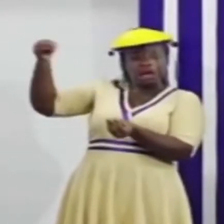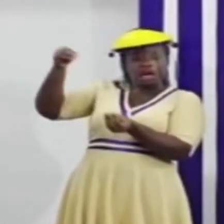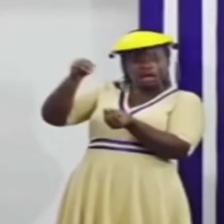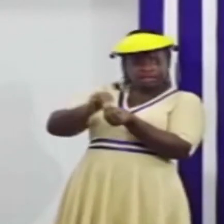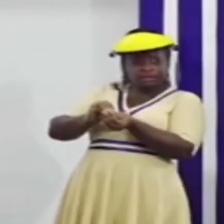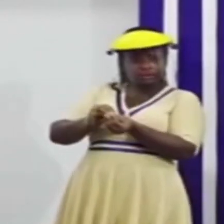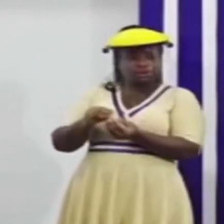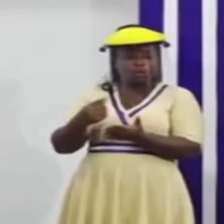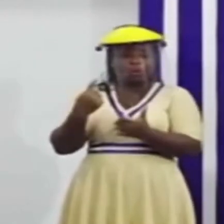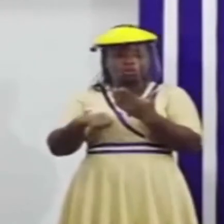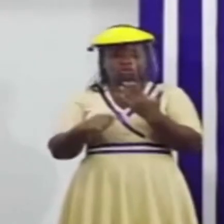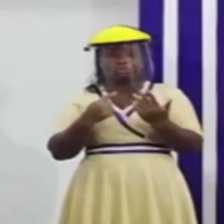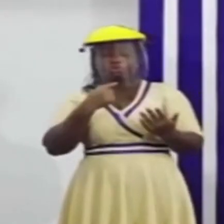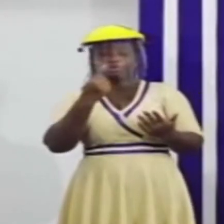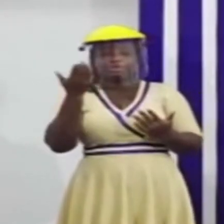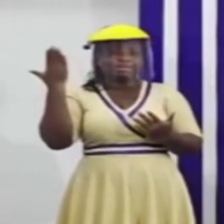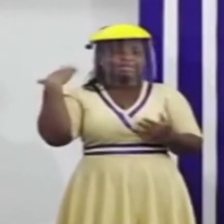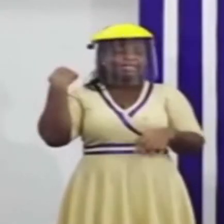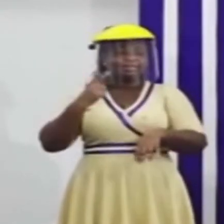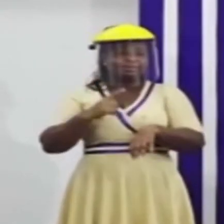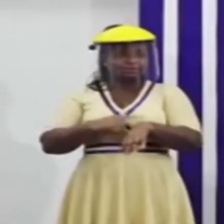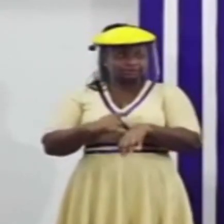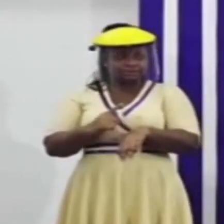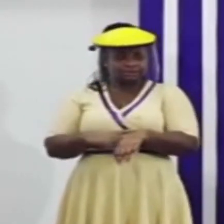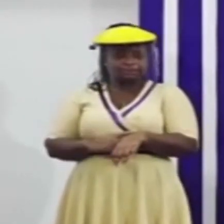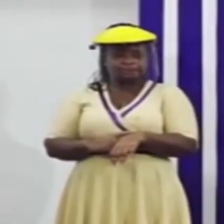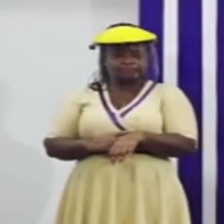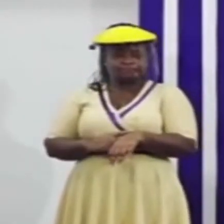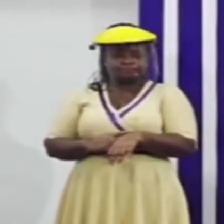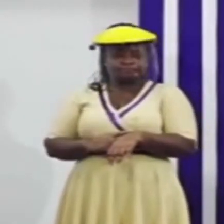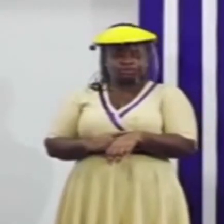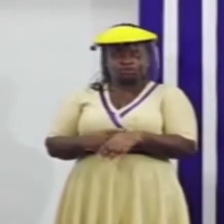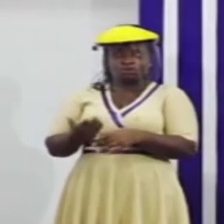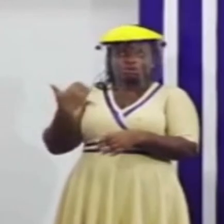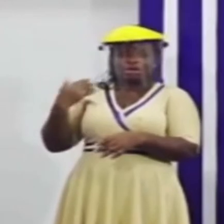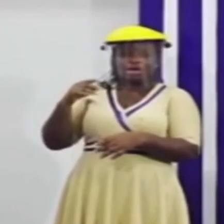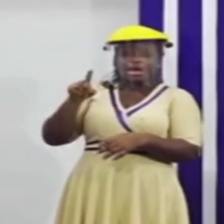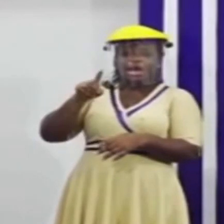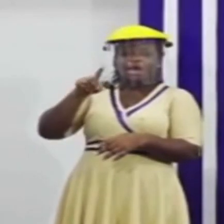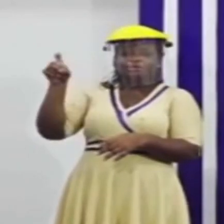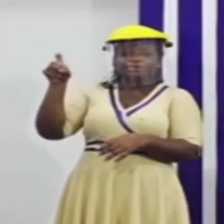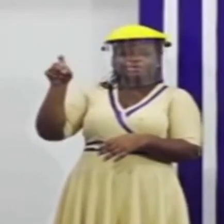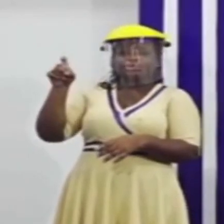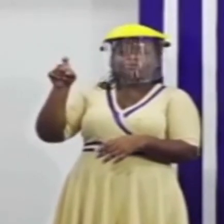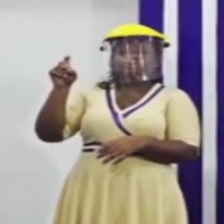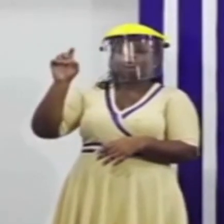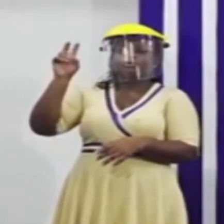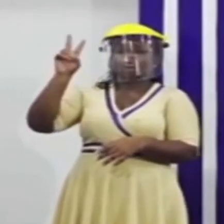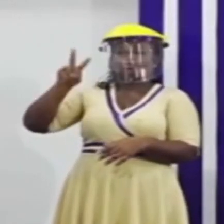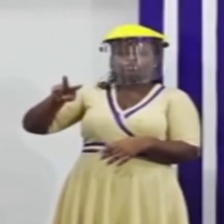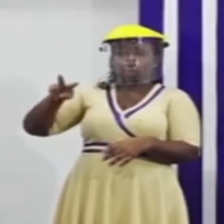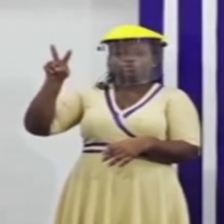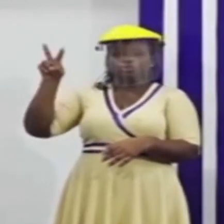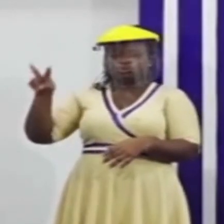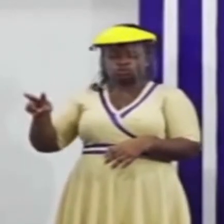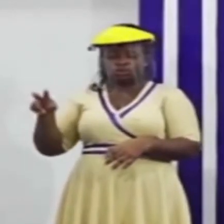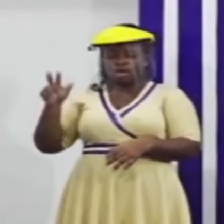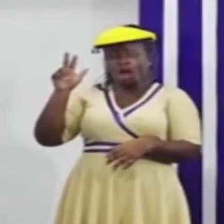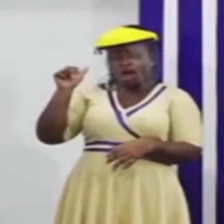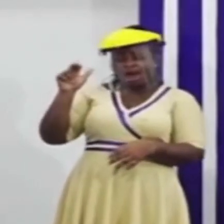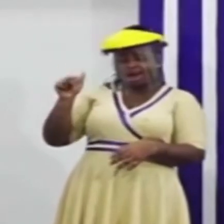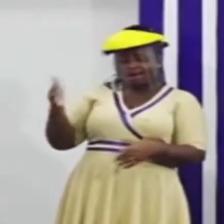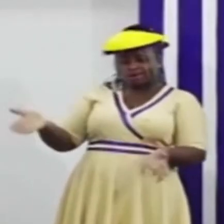reported, 122. The distributions in Greater Accra,